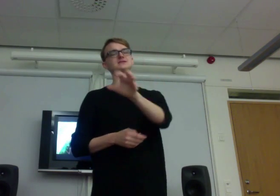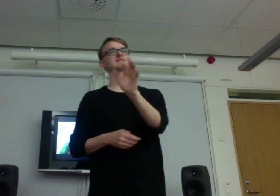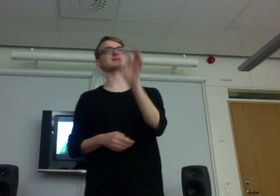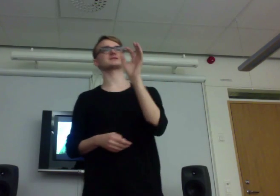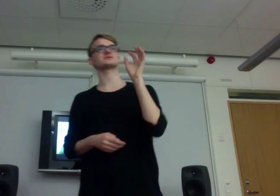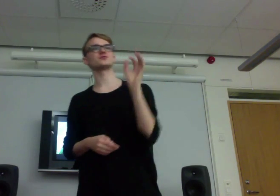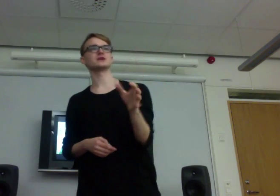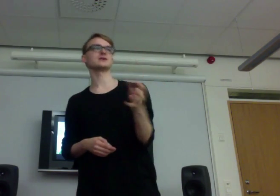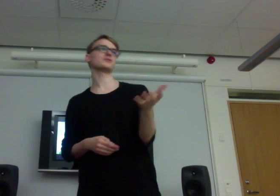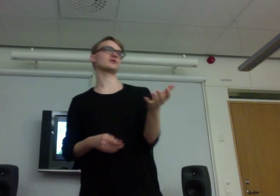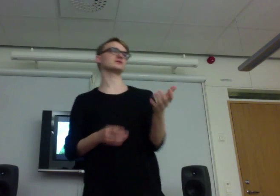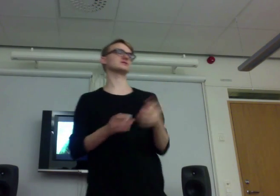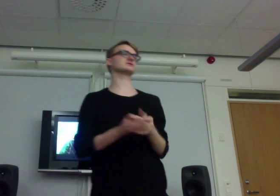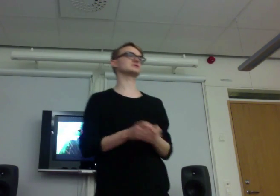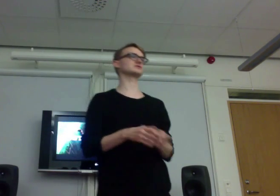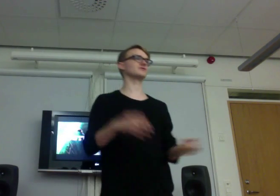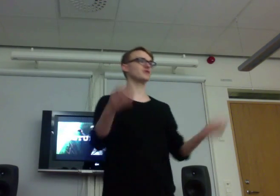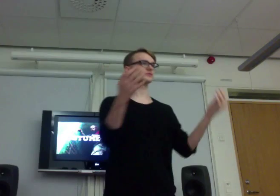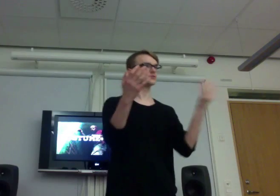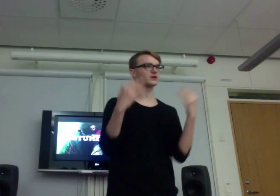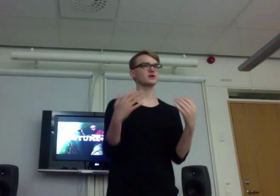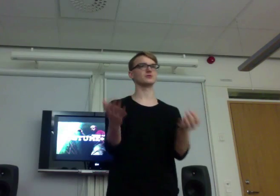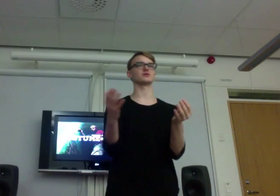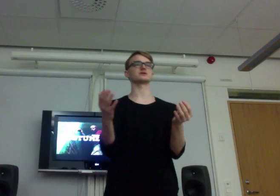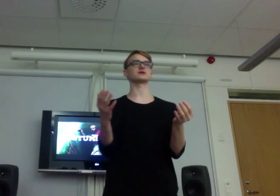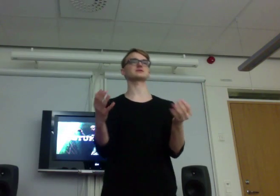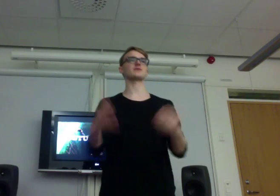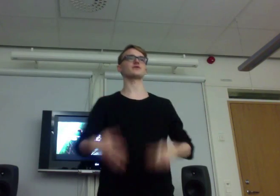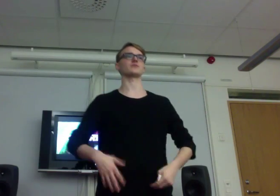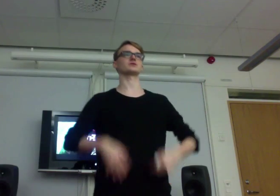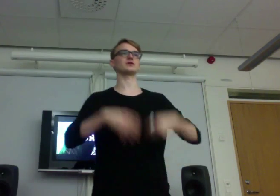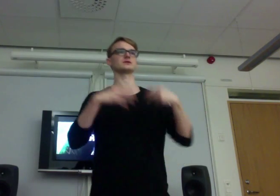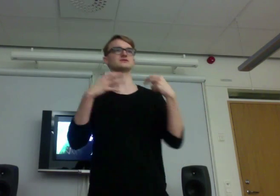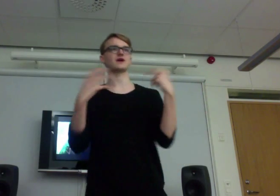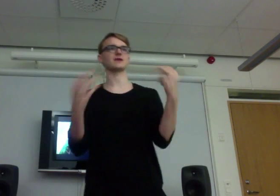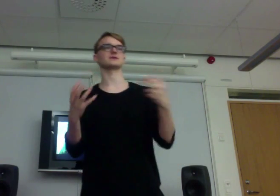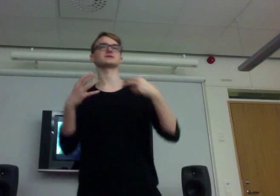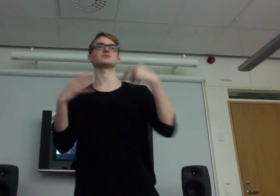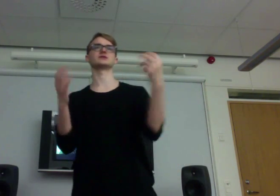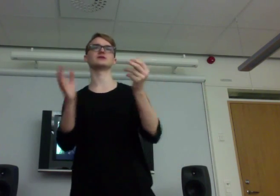is really important, just from where the community has come from, with all this fantasy and medieval